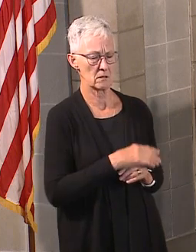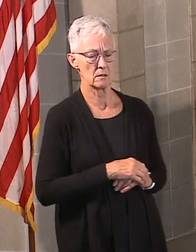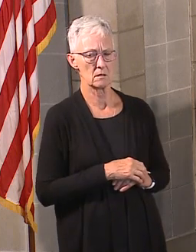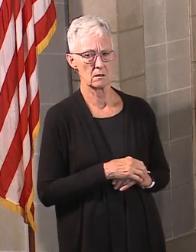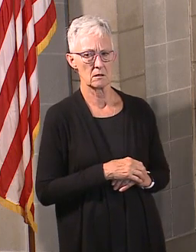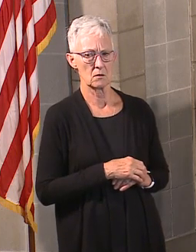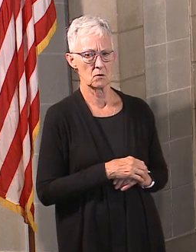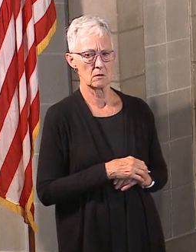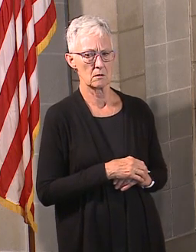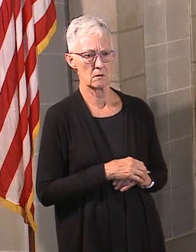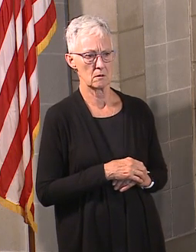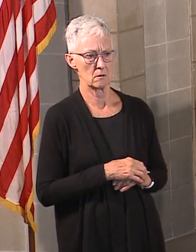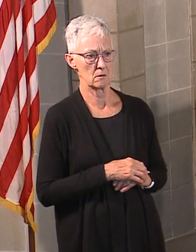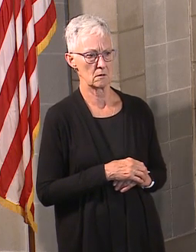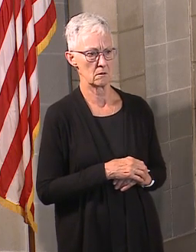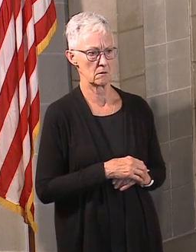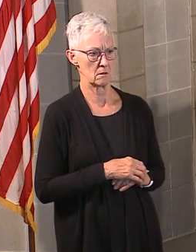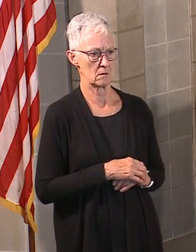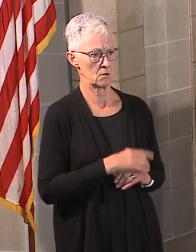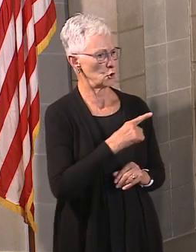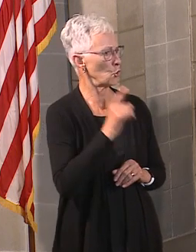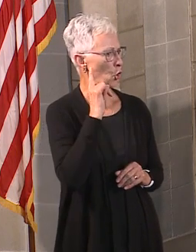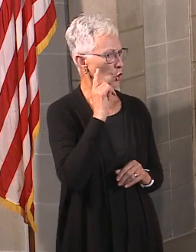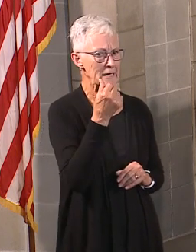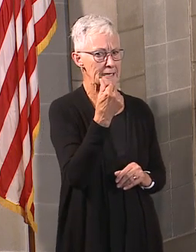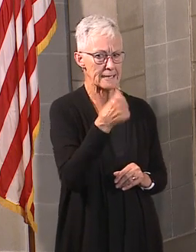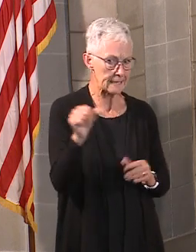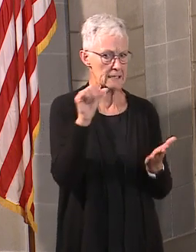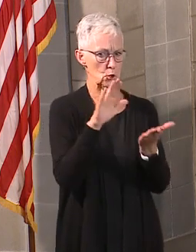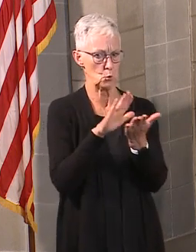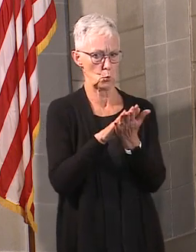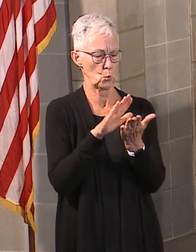have decided not to open?